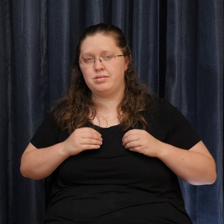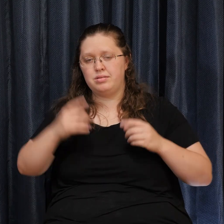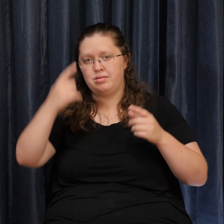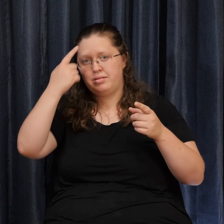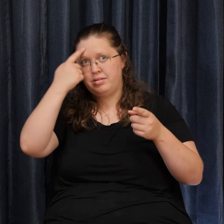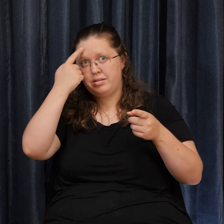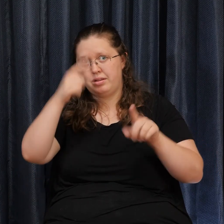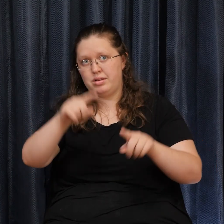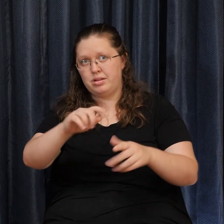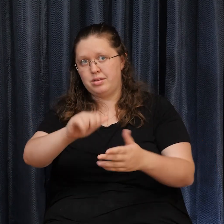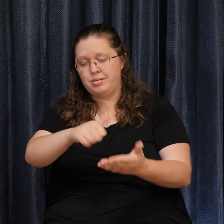Amen